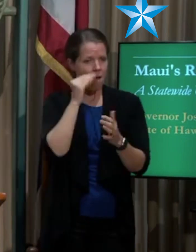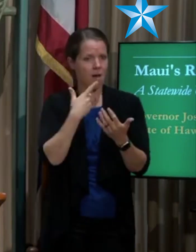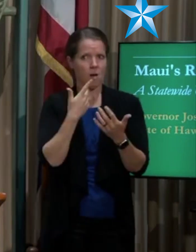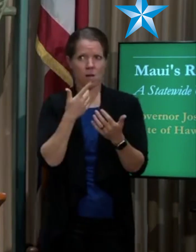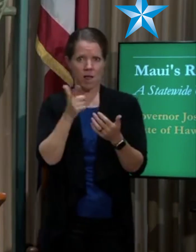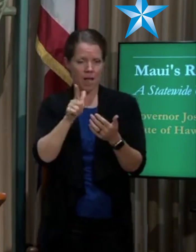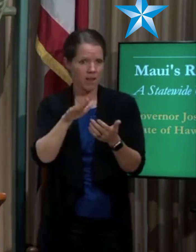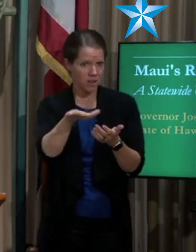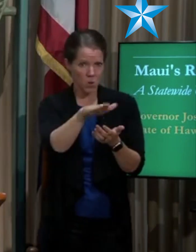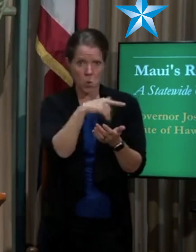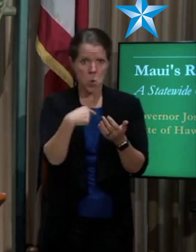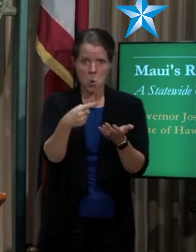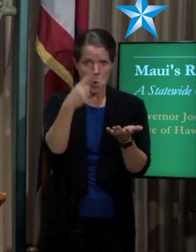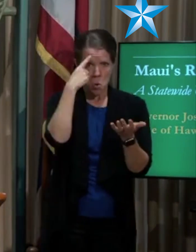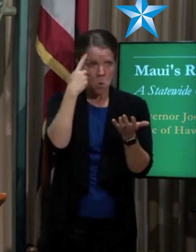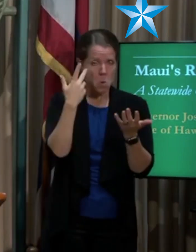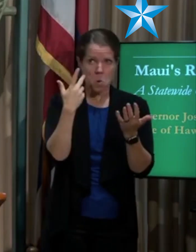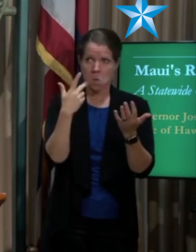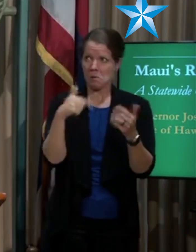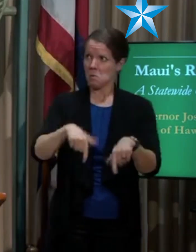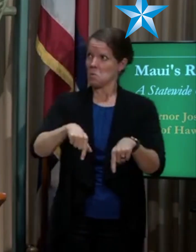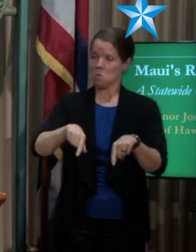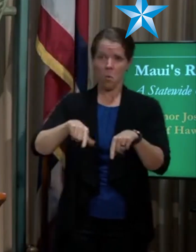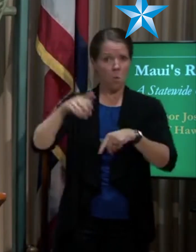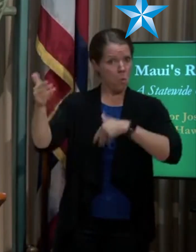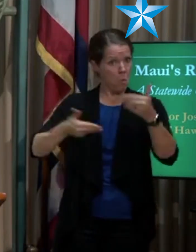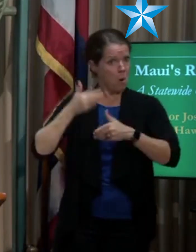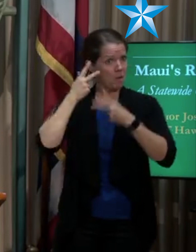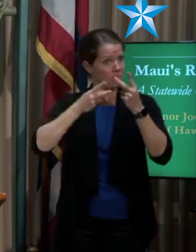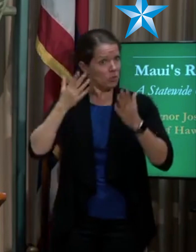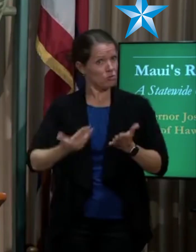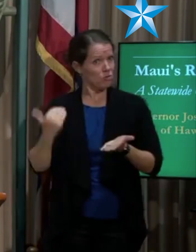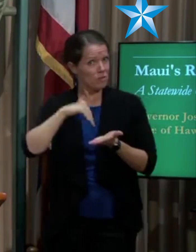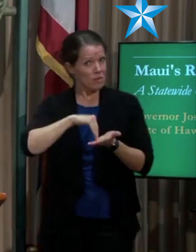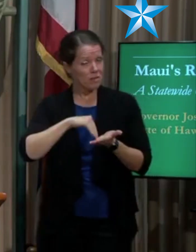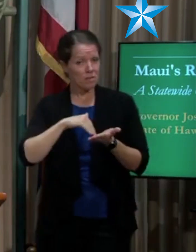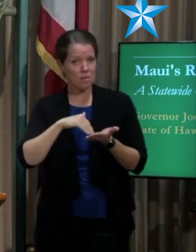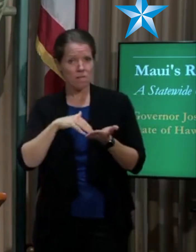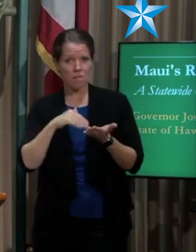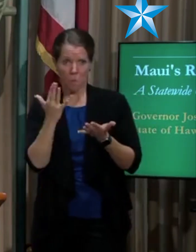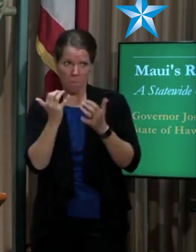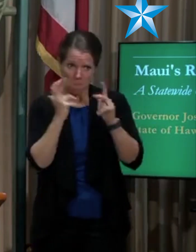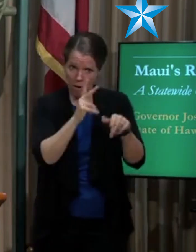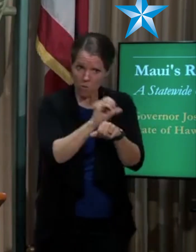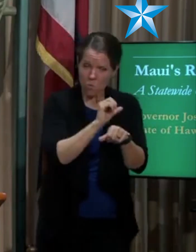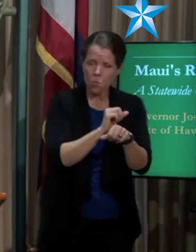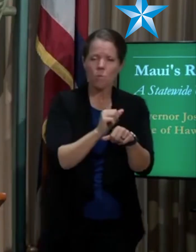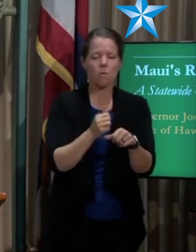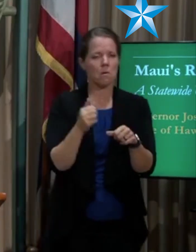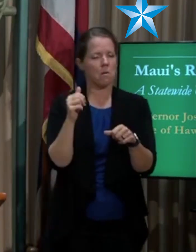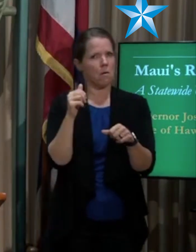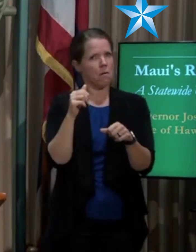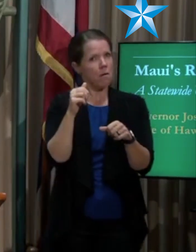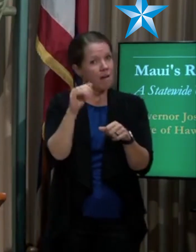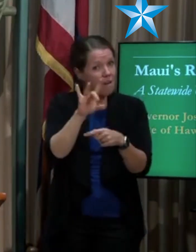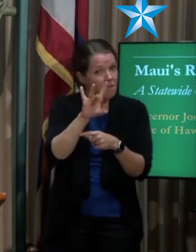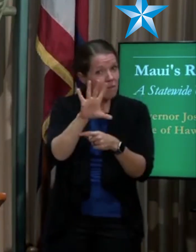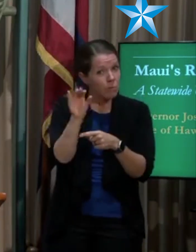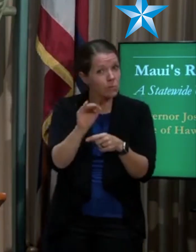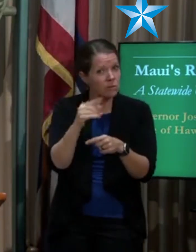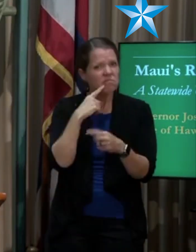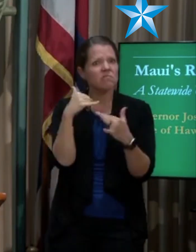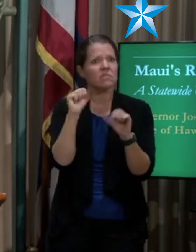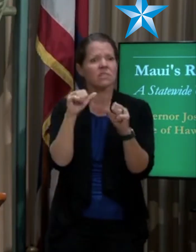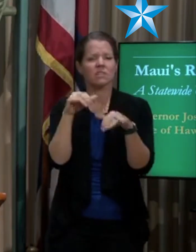keep their jobs. Others will feel differently and we're not going to pressure them to go back to work or to do anything of the sort. But we do know that